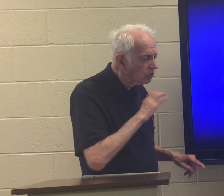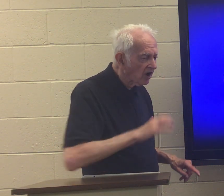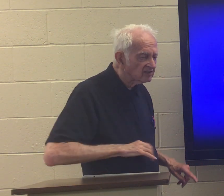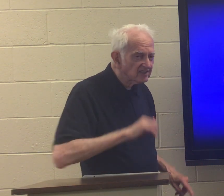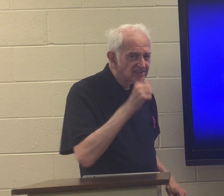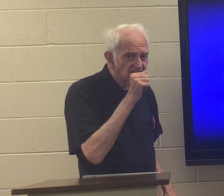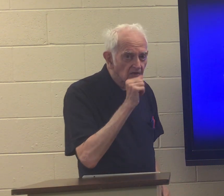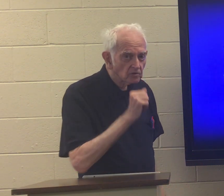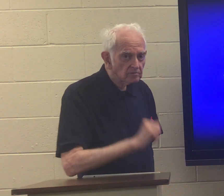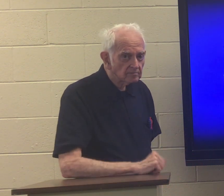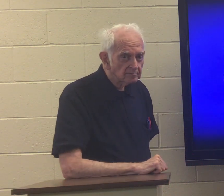suffer like Christ suffered